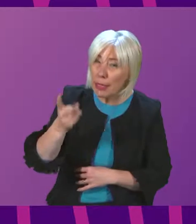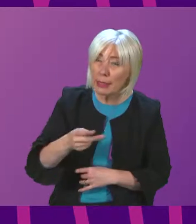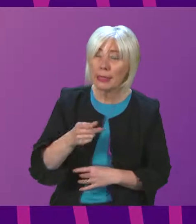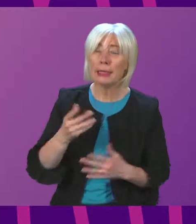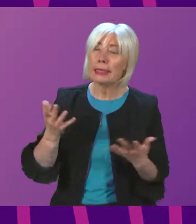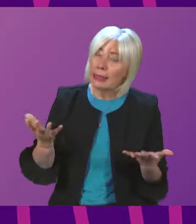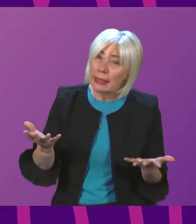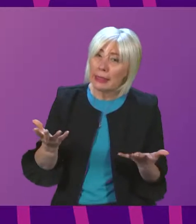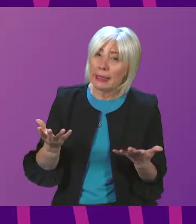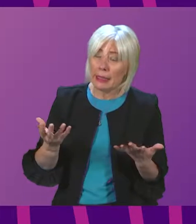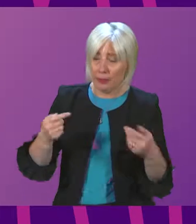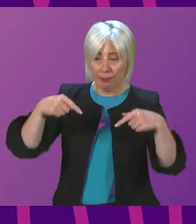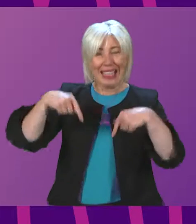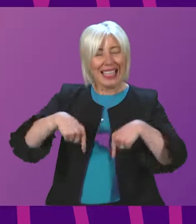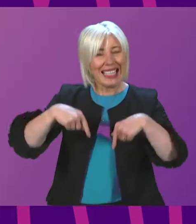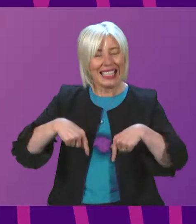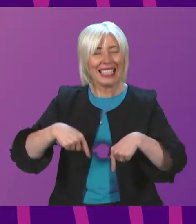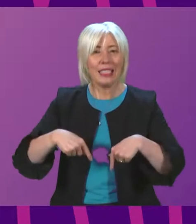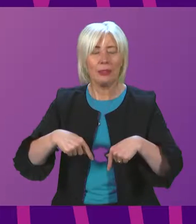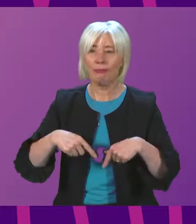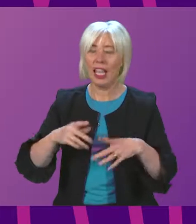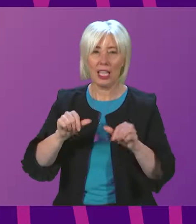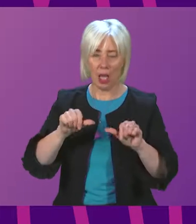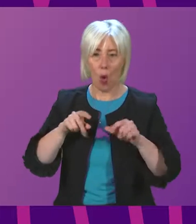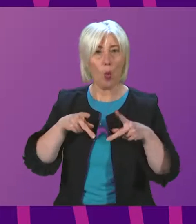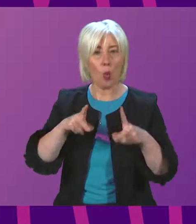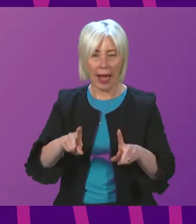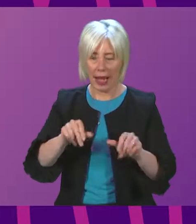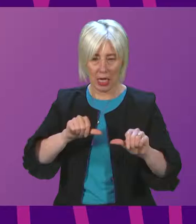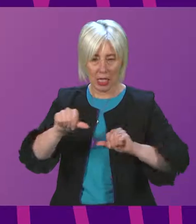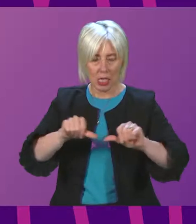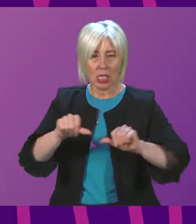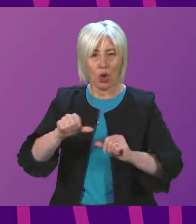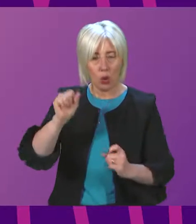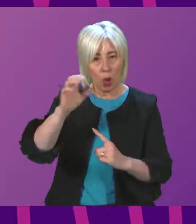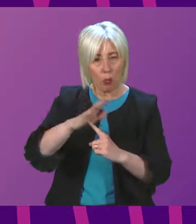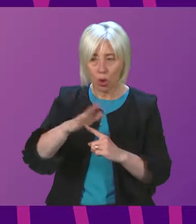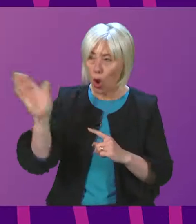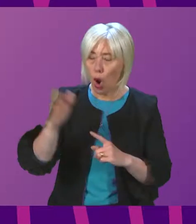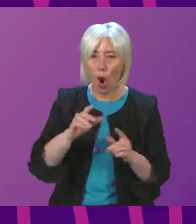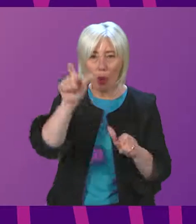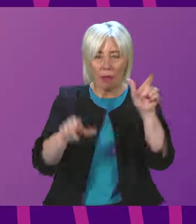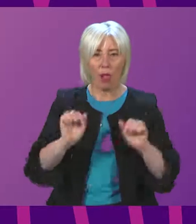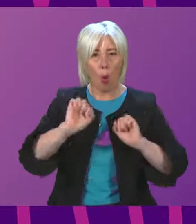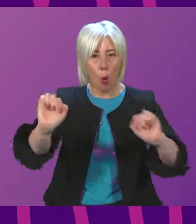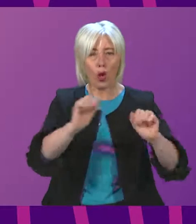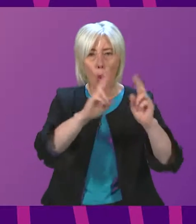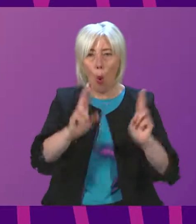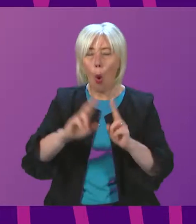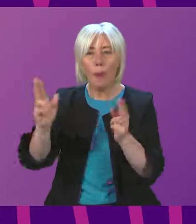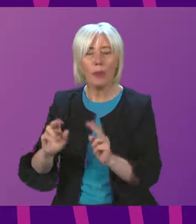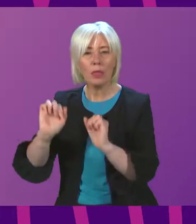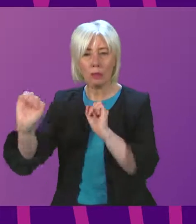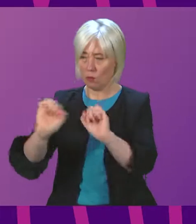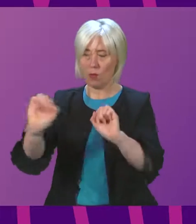you know, this is a measure that is important that homeowners take, and, of course, we're only talking about homeowners